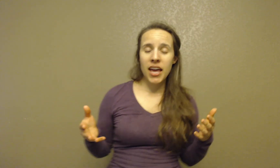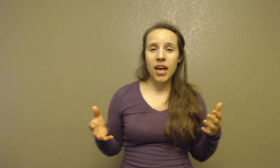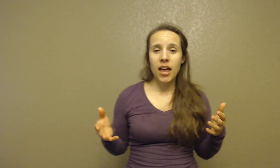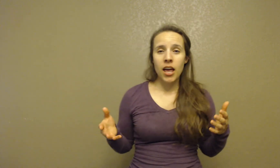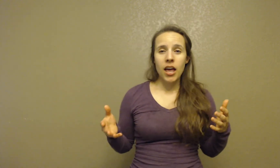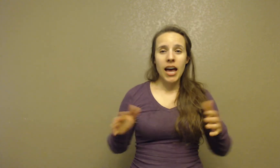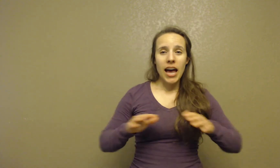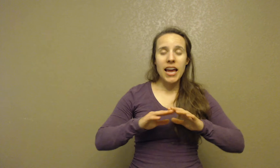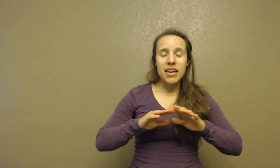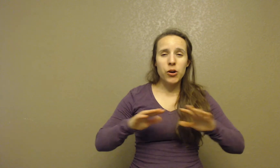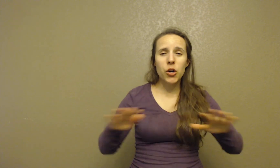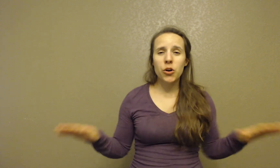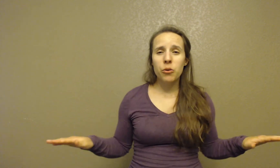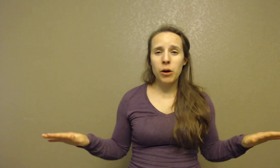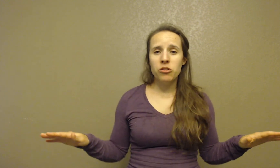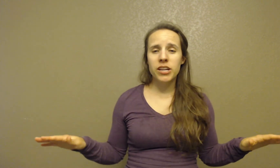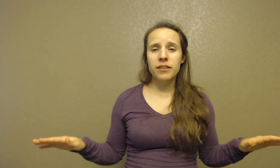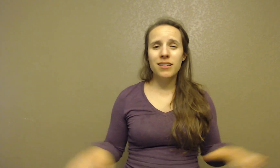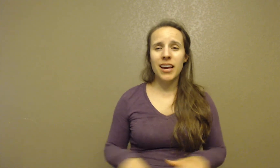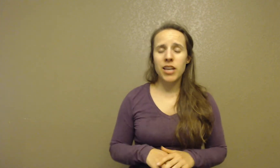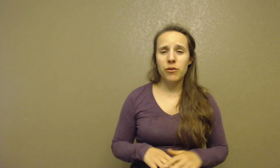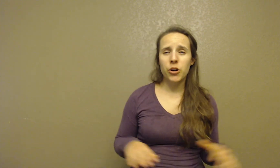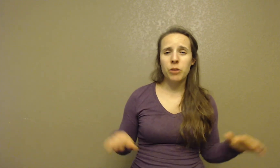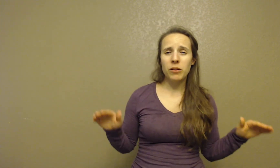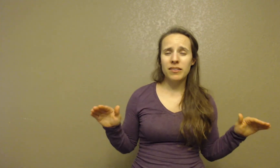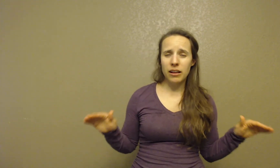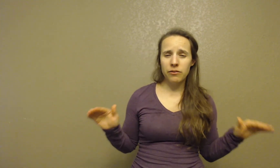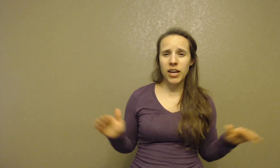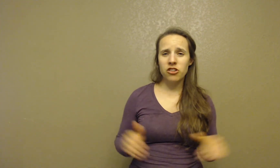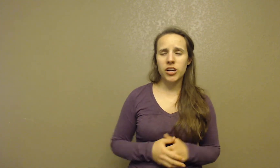had never heard about Jesus, they had never heard about salvation,